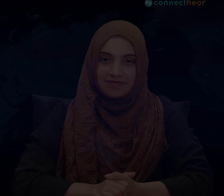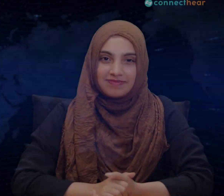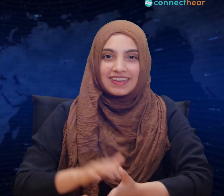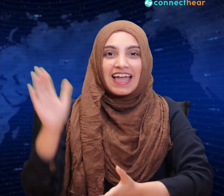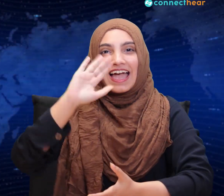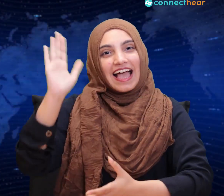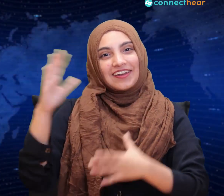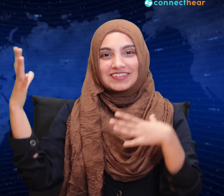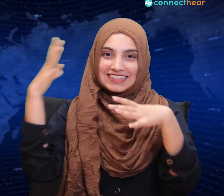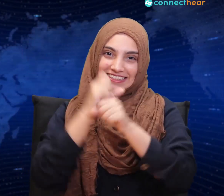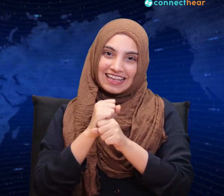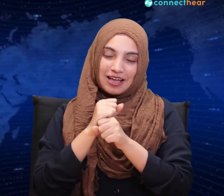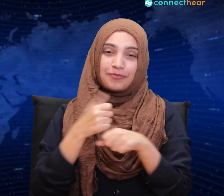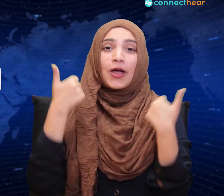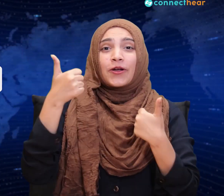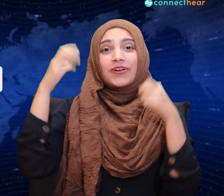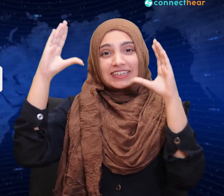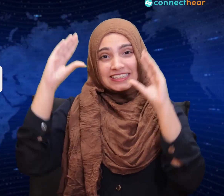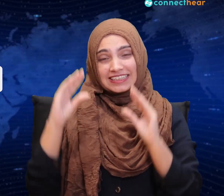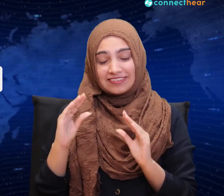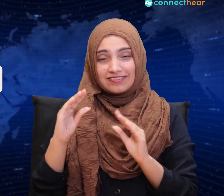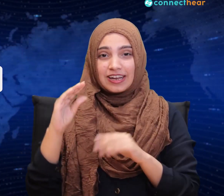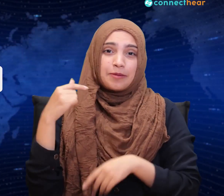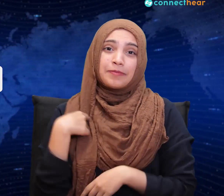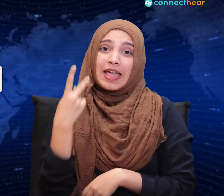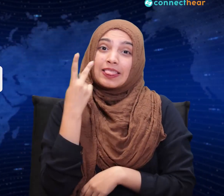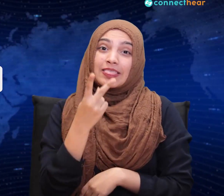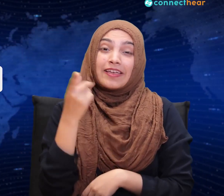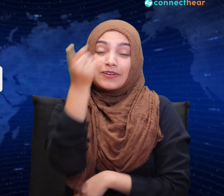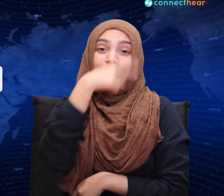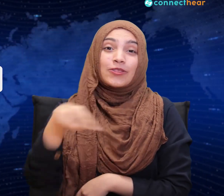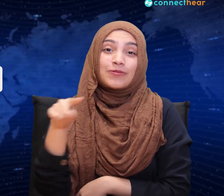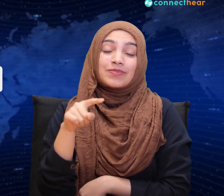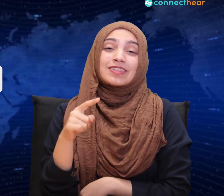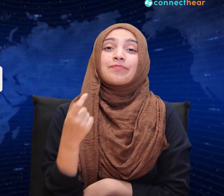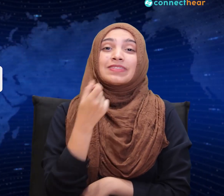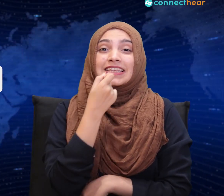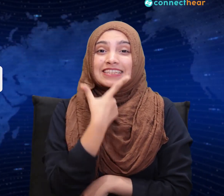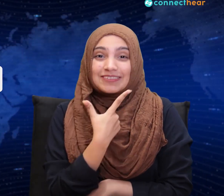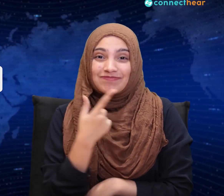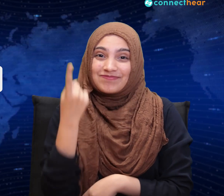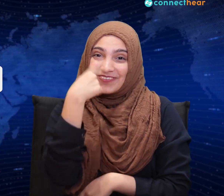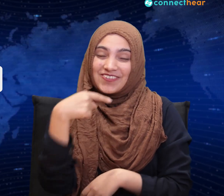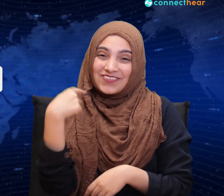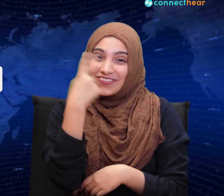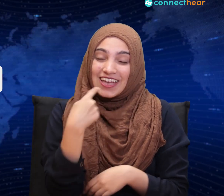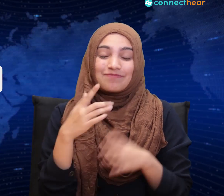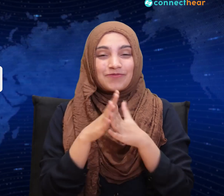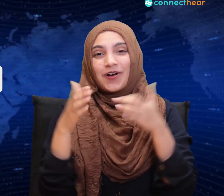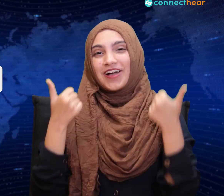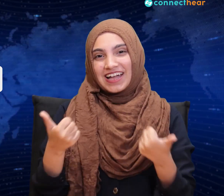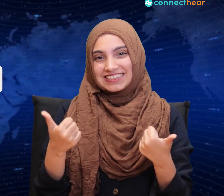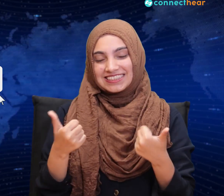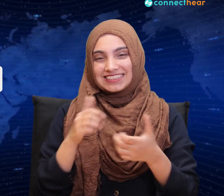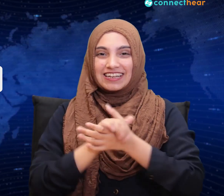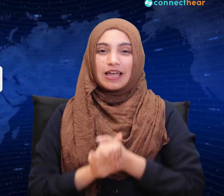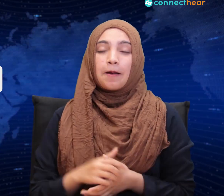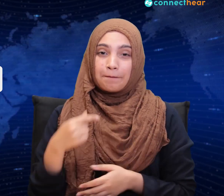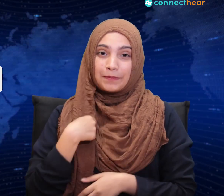Hello everyone. Good evening. So good to see your smiling faces. This is Minerva